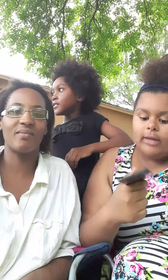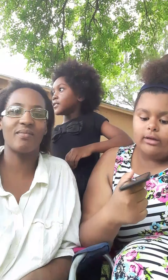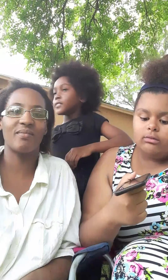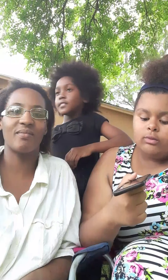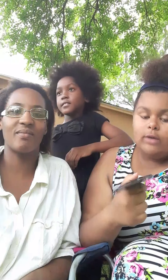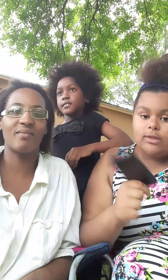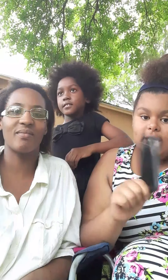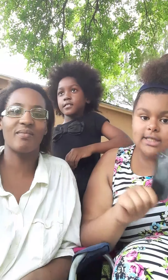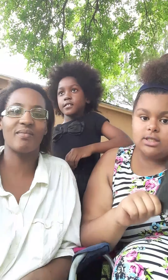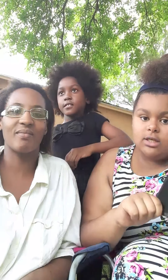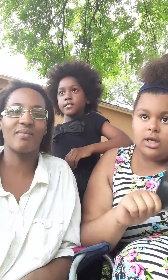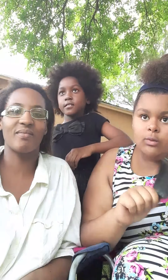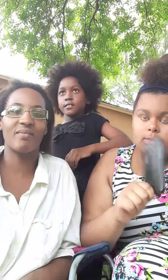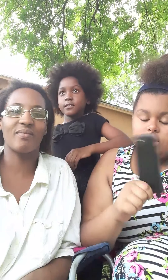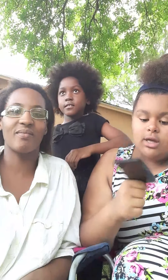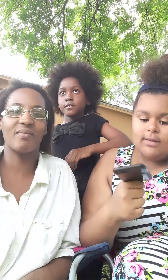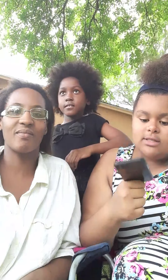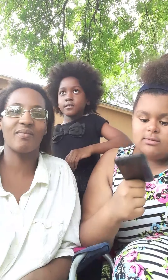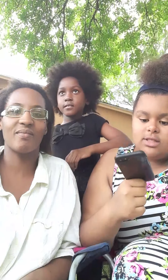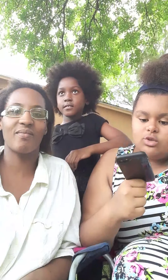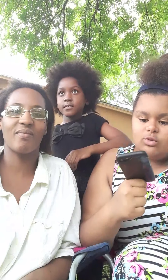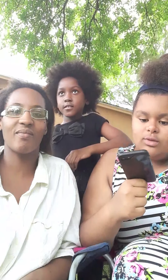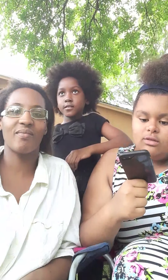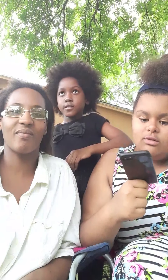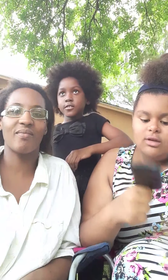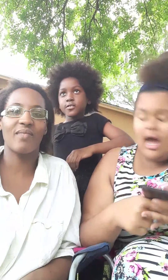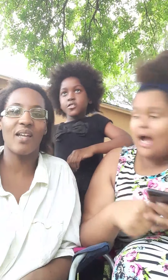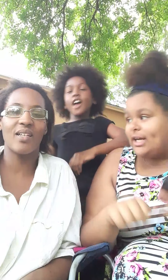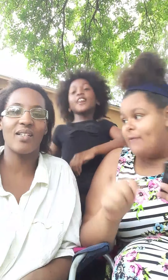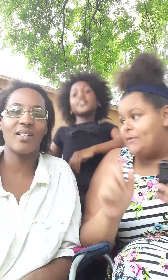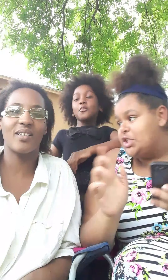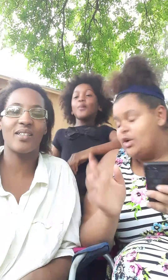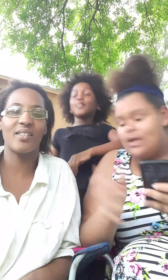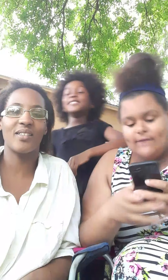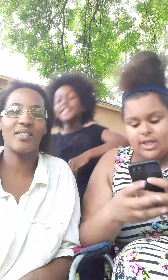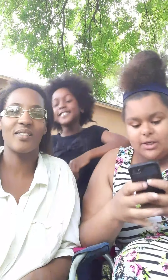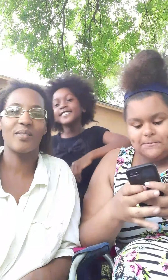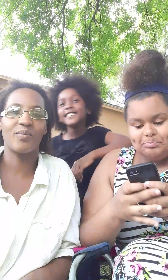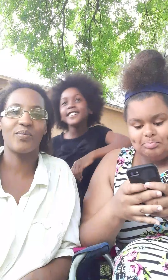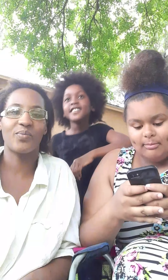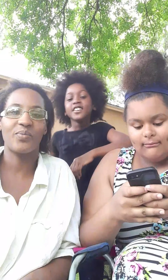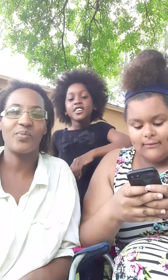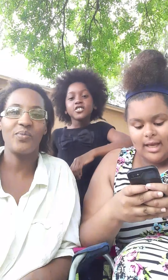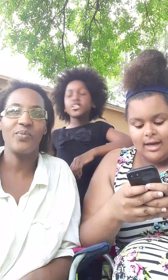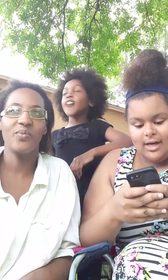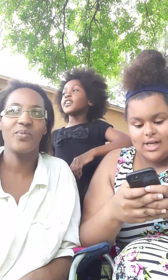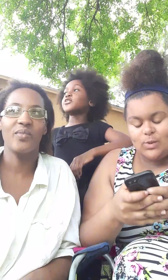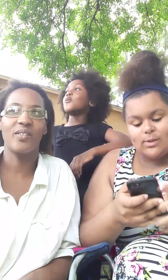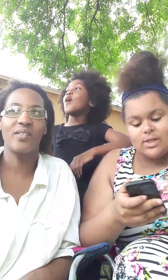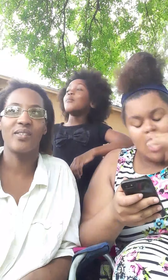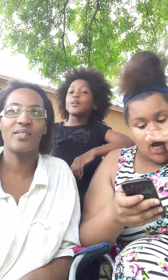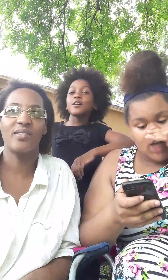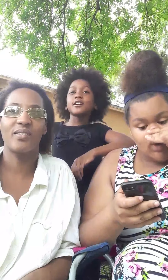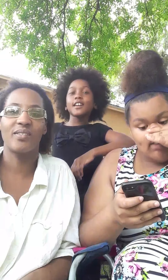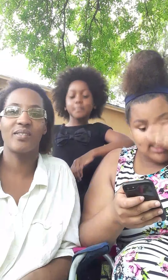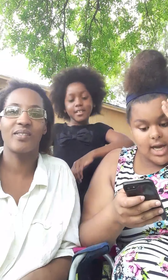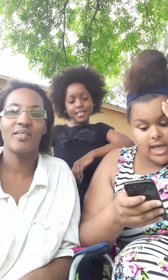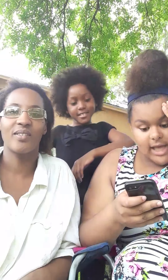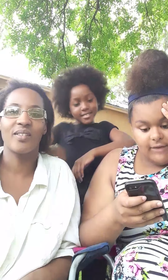we was texting and we was talking about something stupid i'm gonna show you that video shout out to walmart because we were sitting here laughing